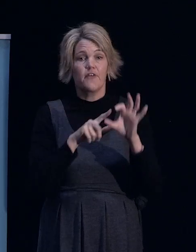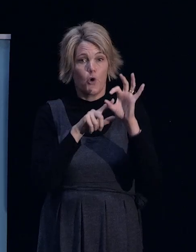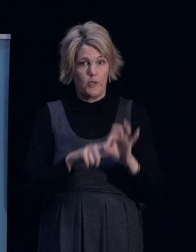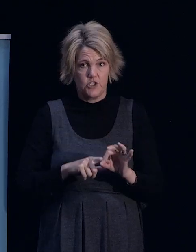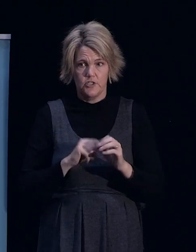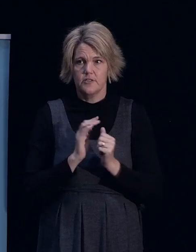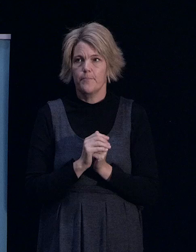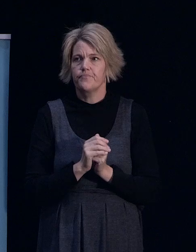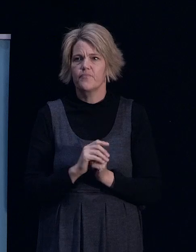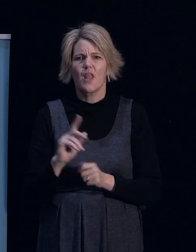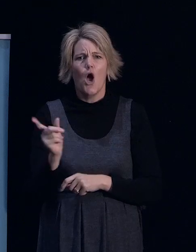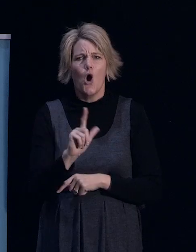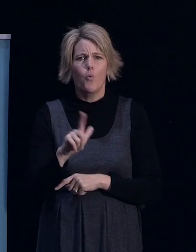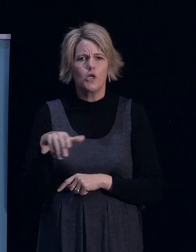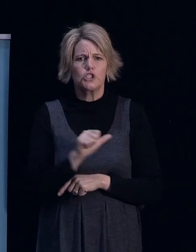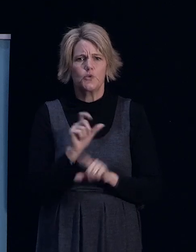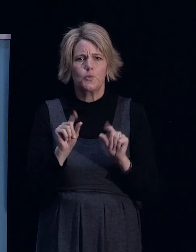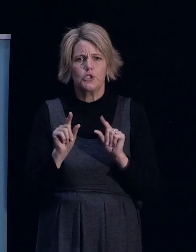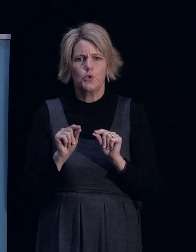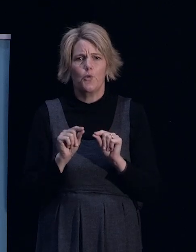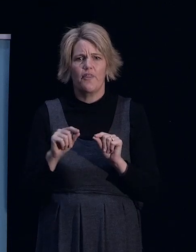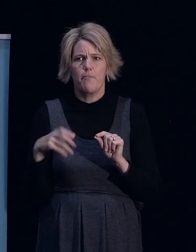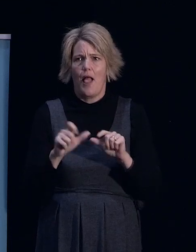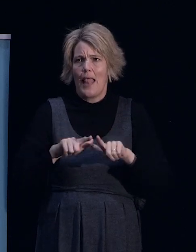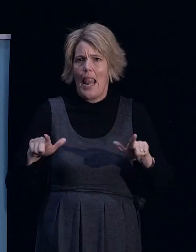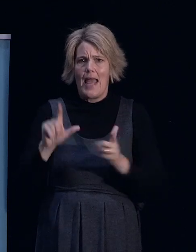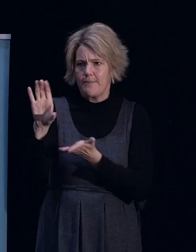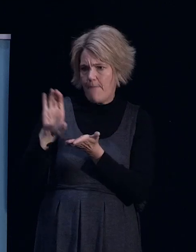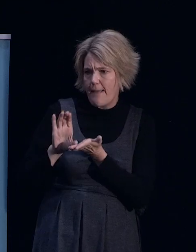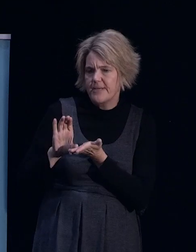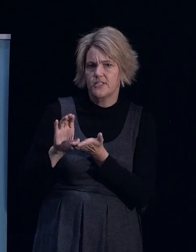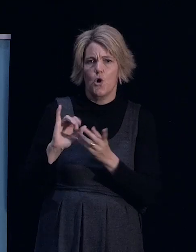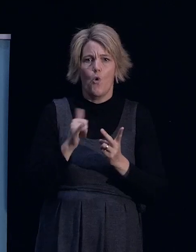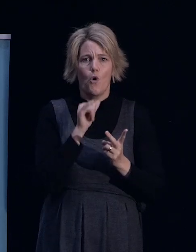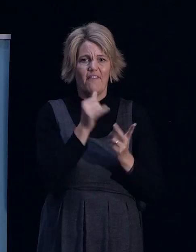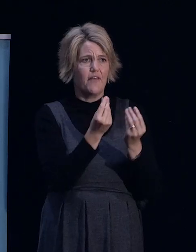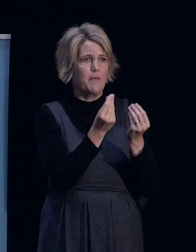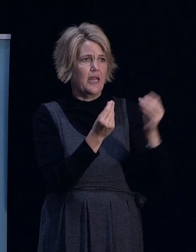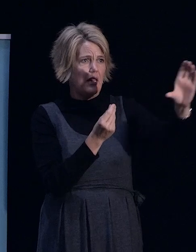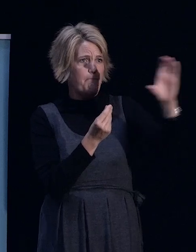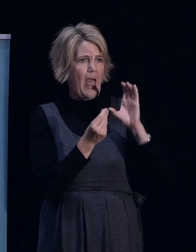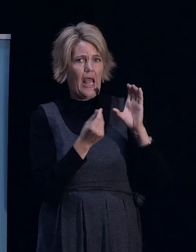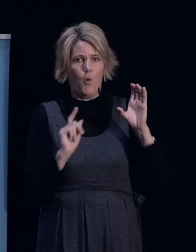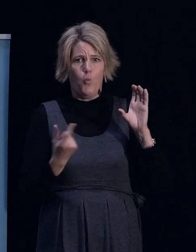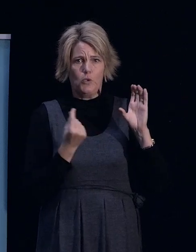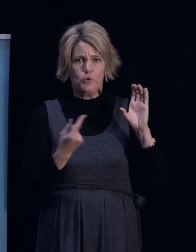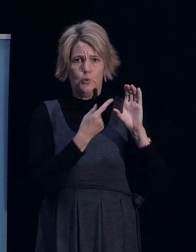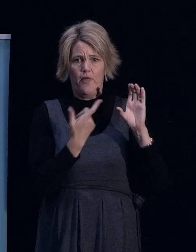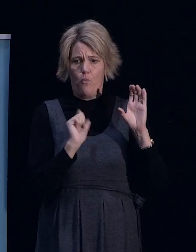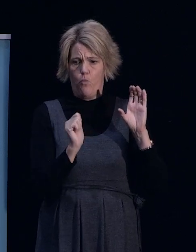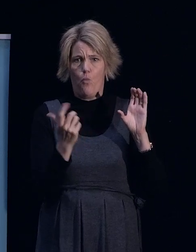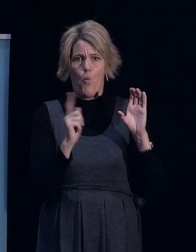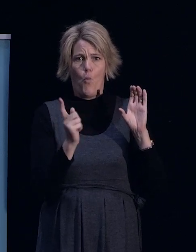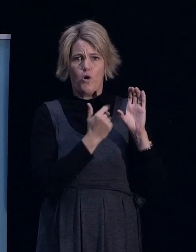around what should we do with our EQC land settlement payment? Or if we get paid some money, what do we do with it? What's our responsibility with that